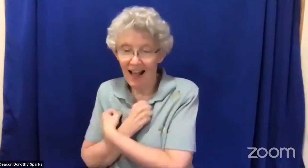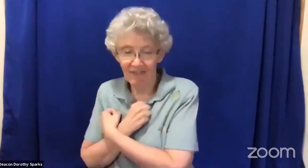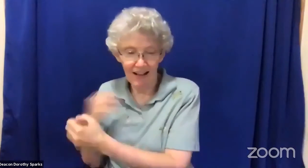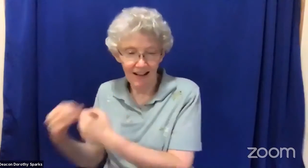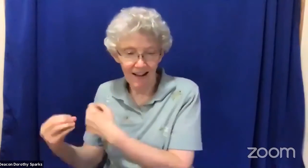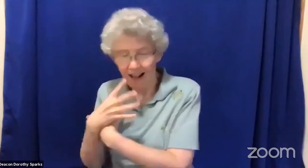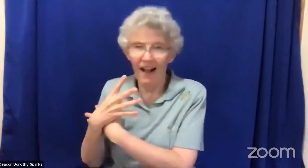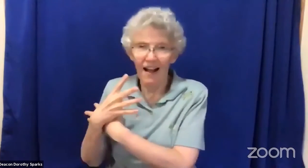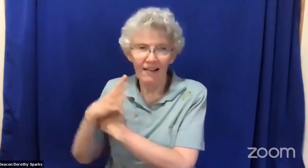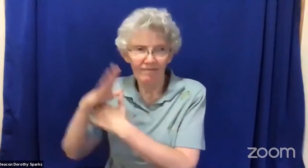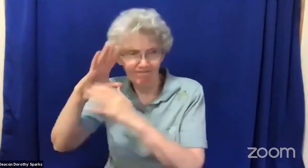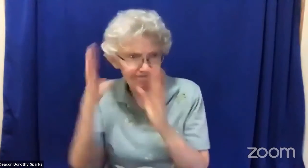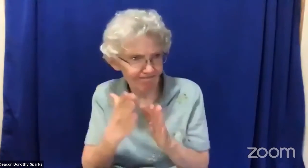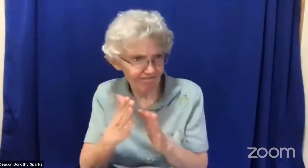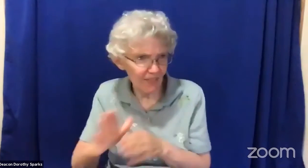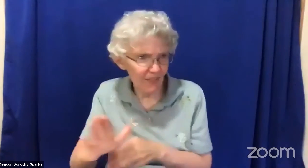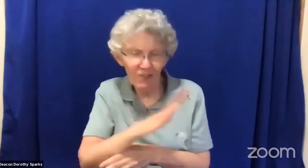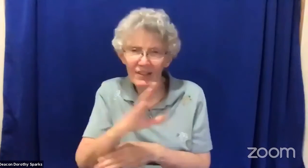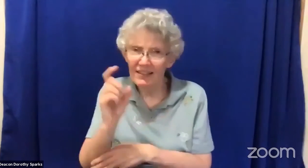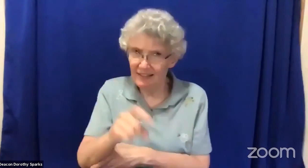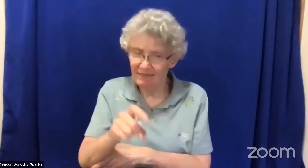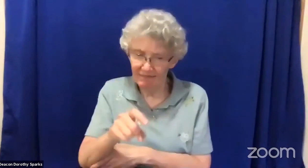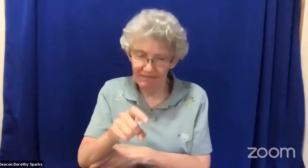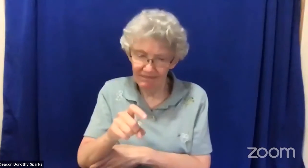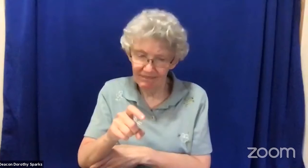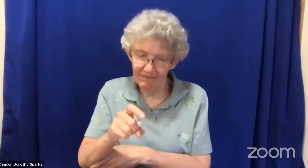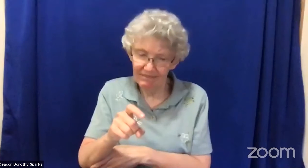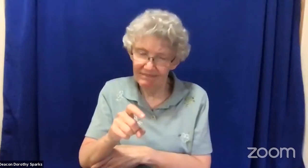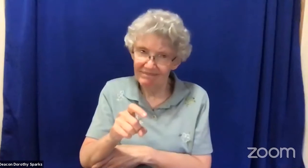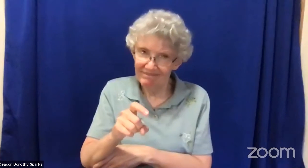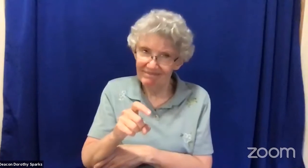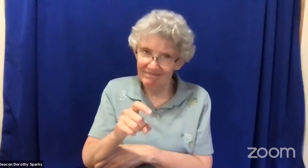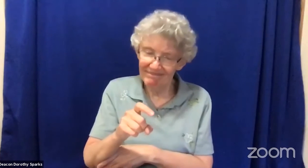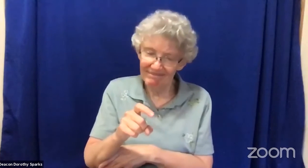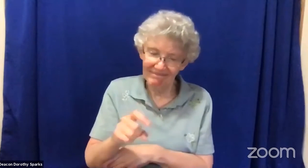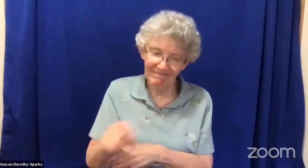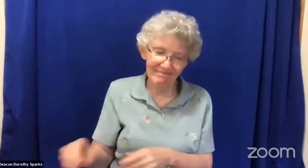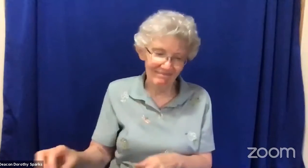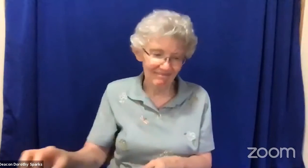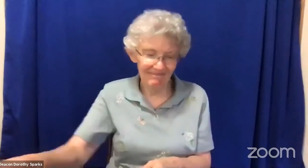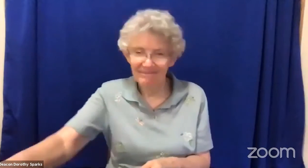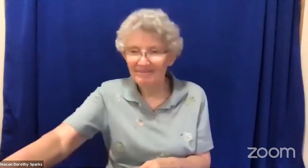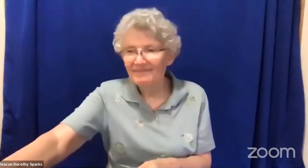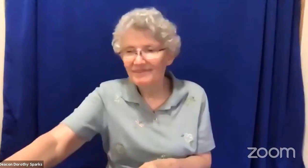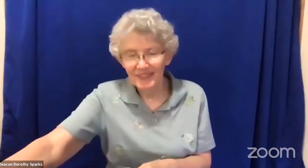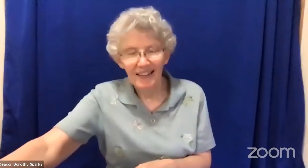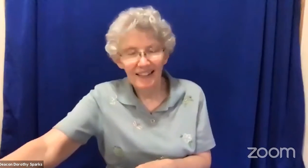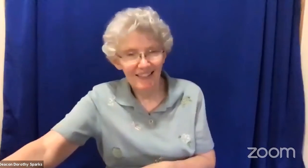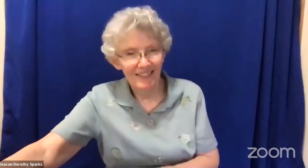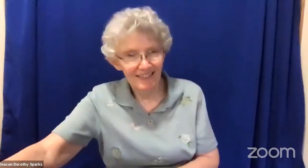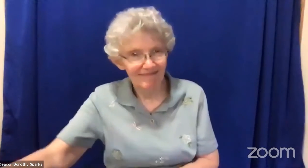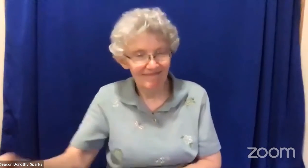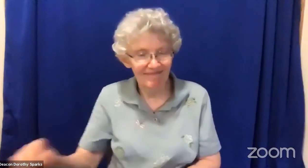to ignore what is happening and love causes us to pay attention and to be present